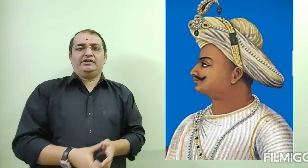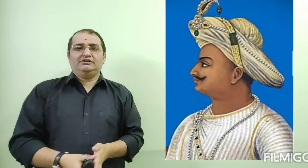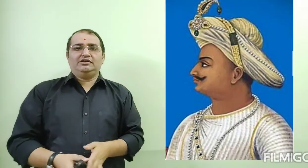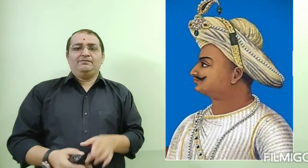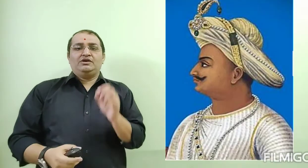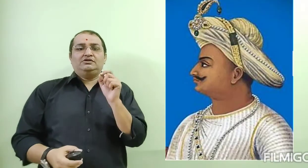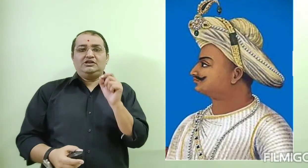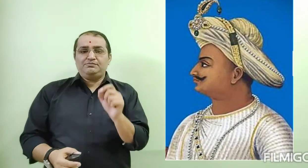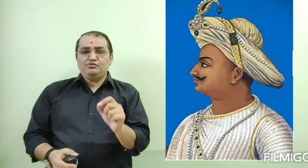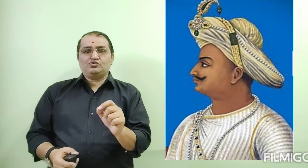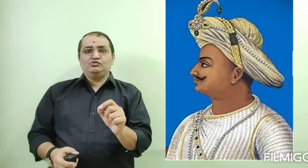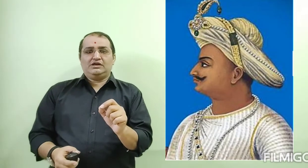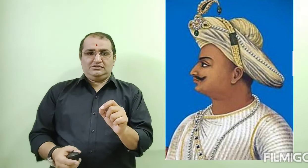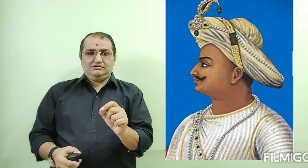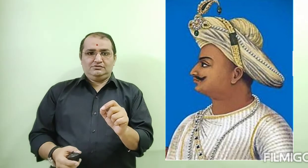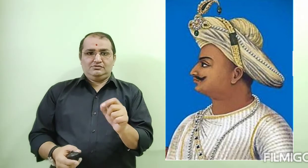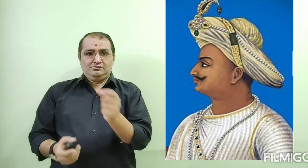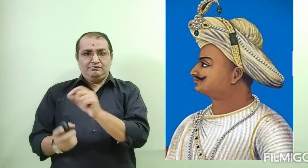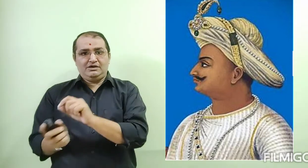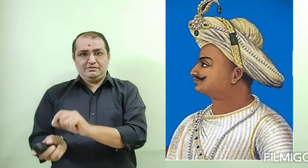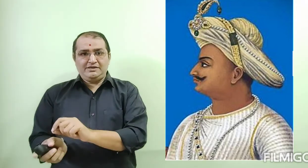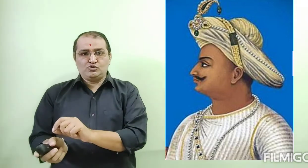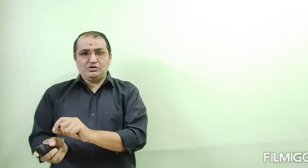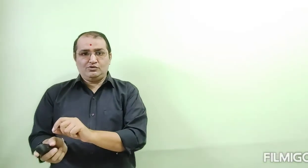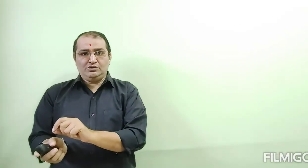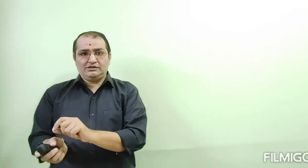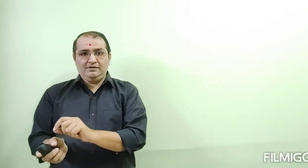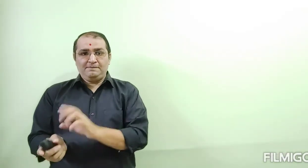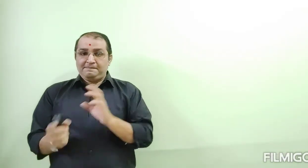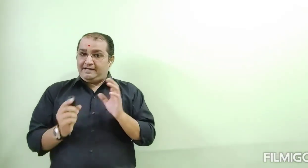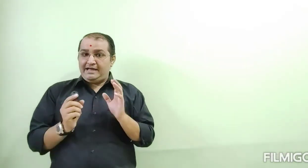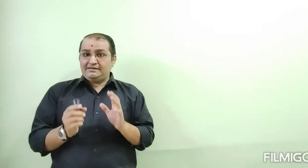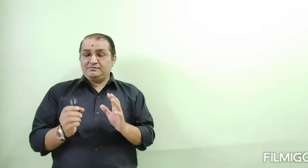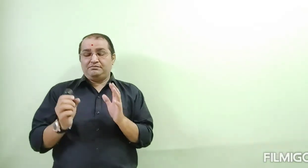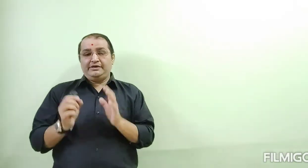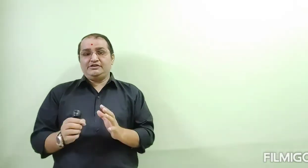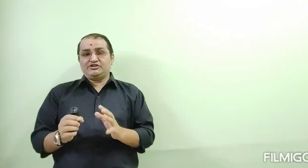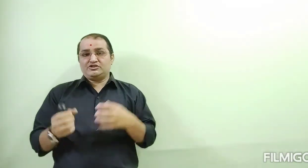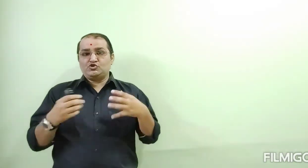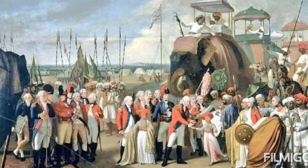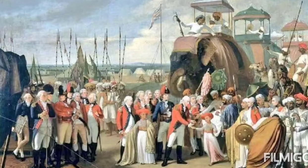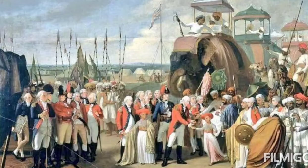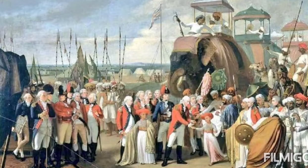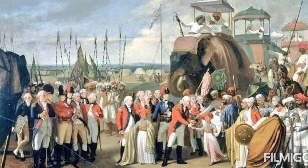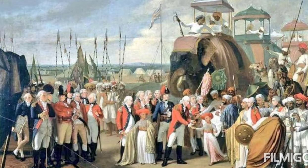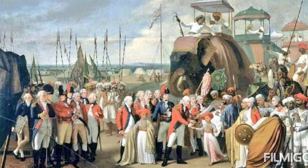in the Mysore Tipu Sultan, Mysore ruler, and Britishers joined hands with